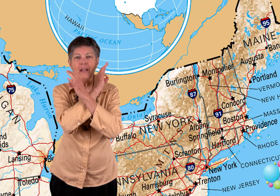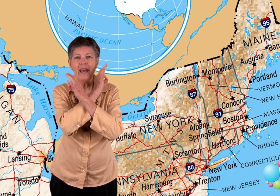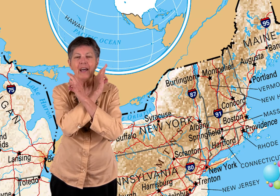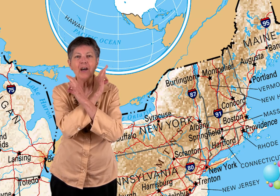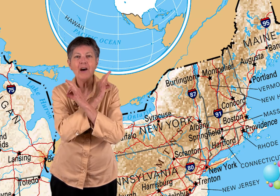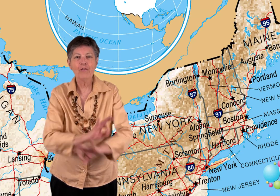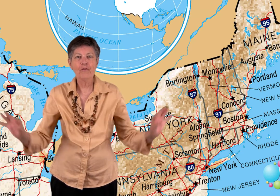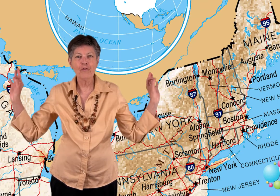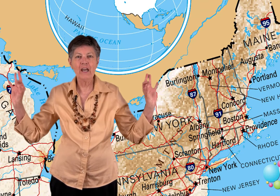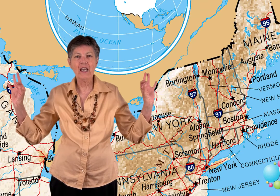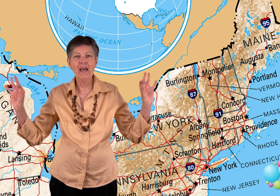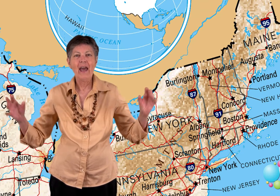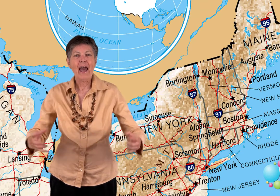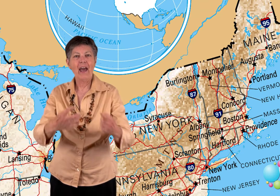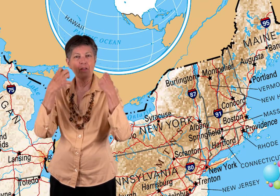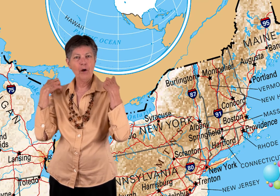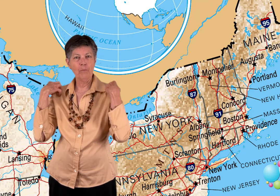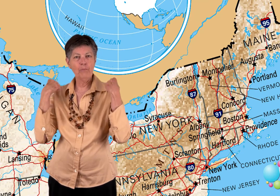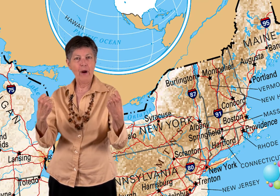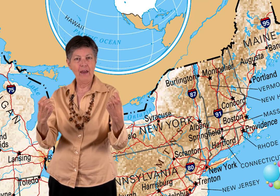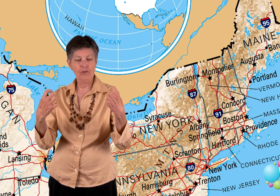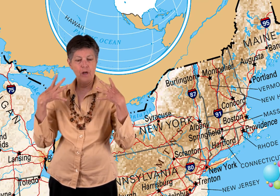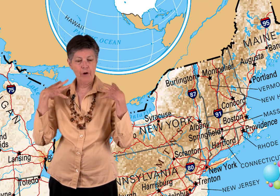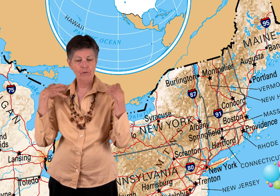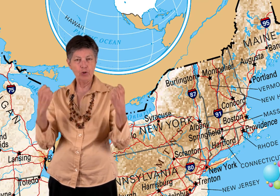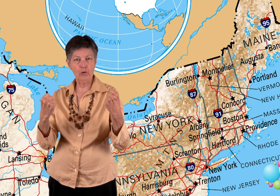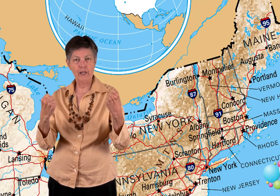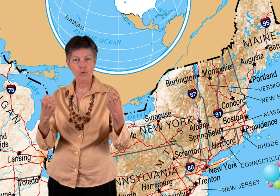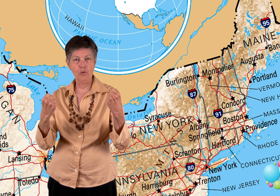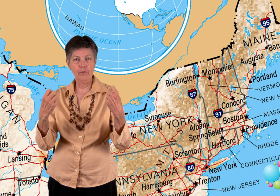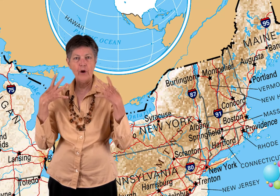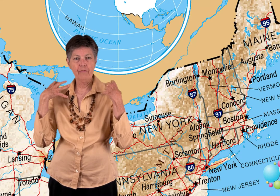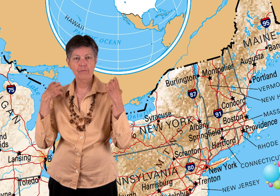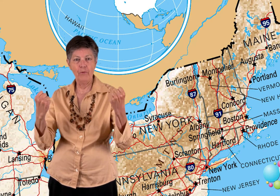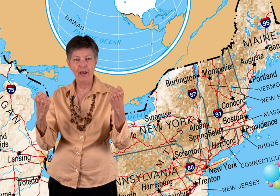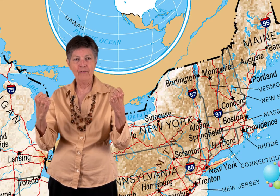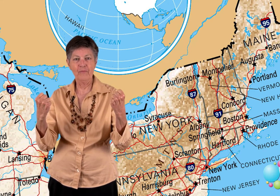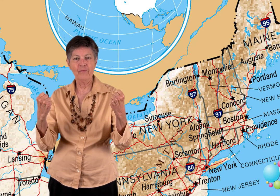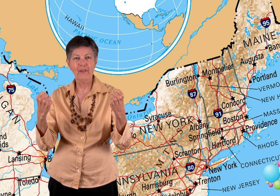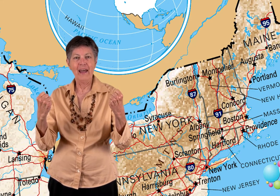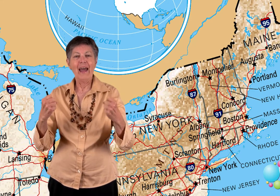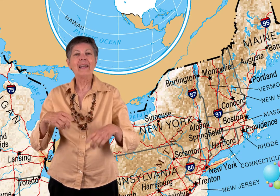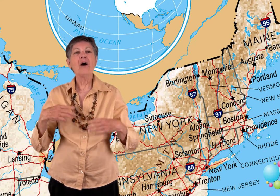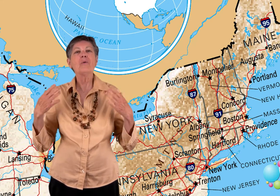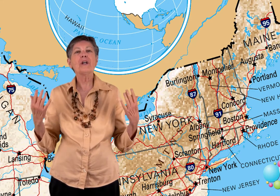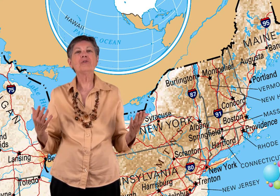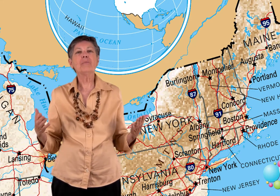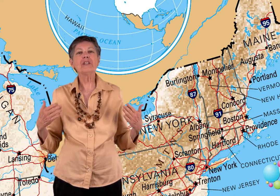land of the free and the brave. So, come off your shoulders like we're brave, brave. Now, we're going to do a bunch